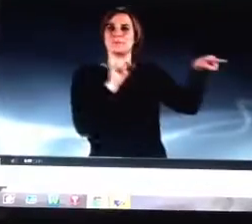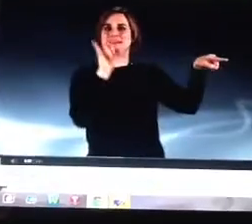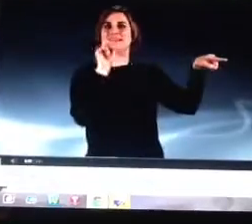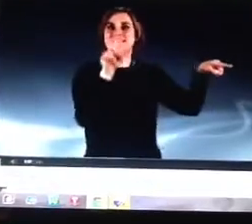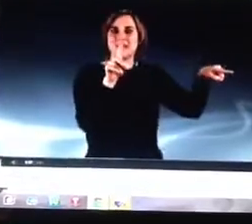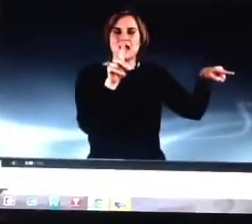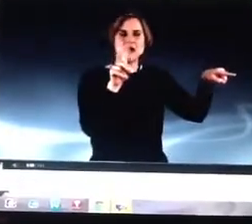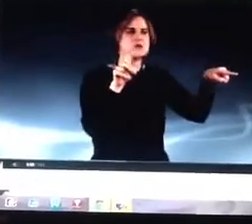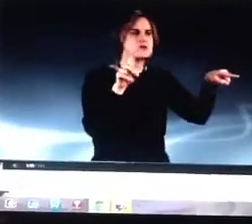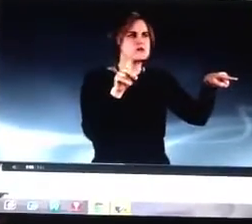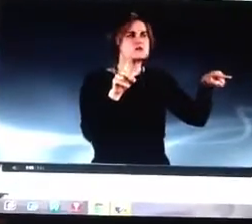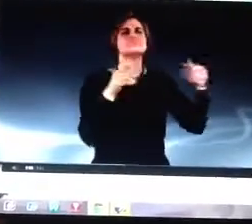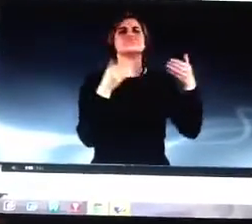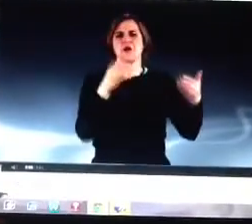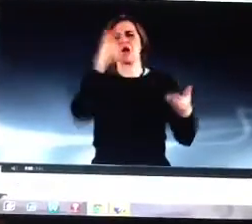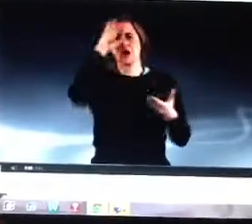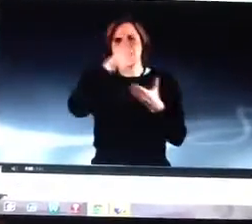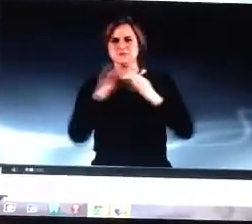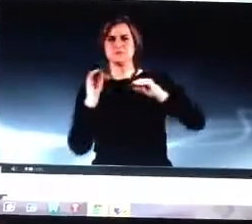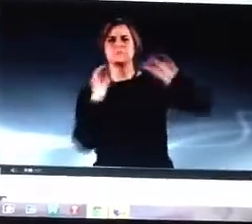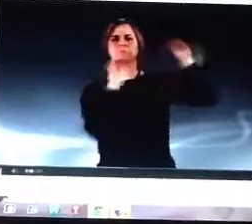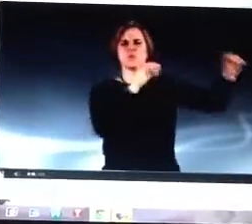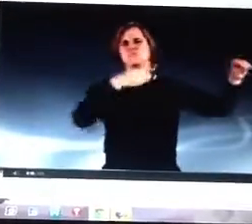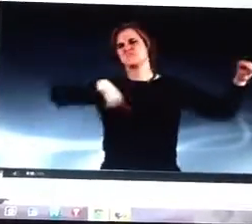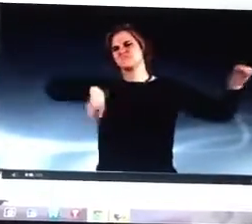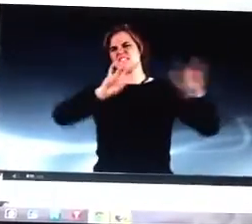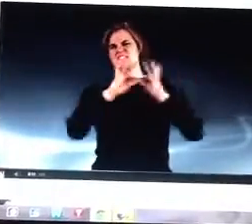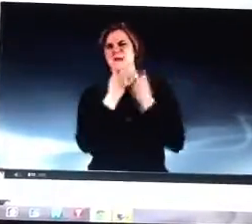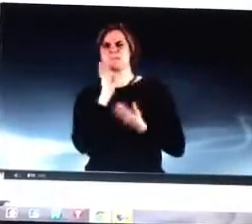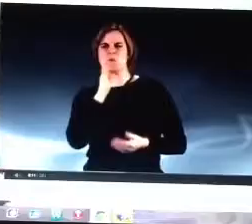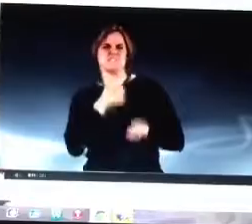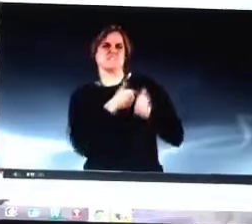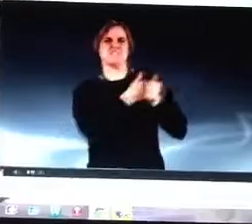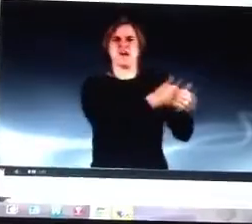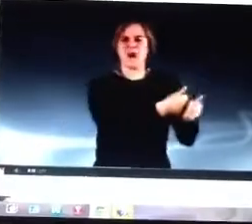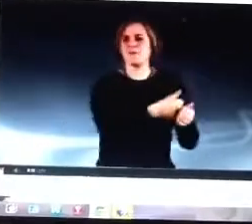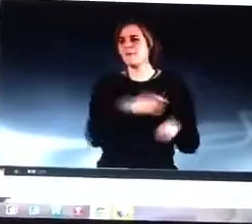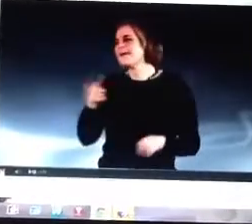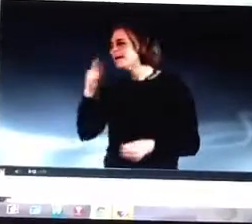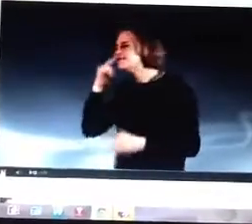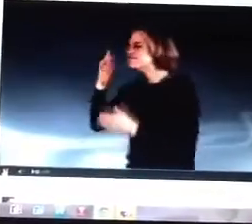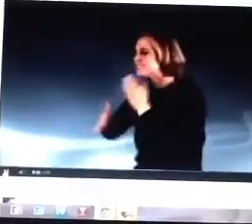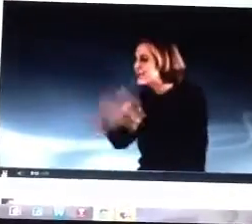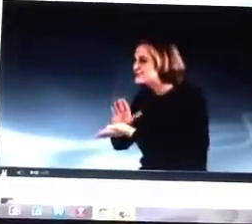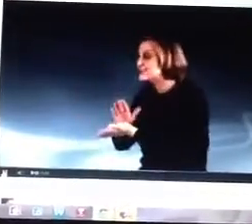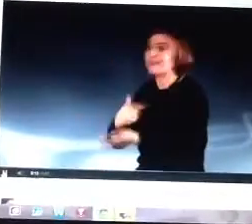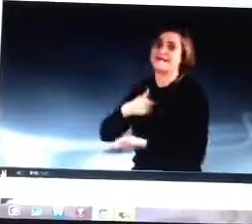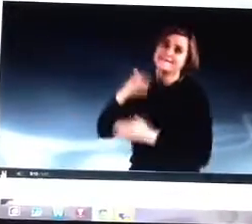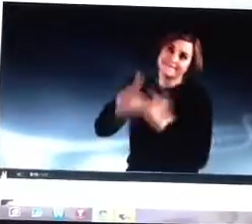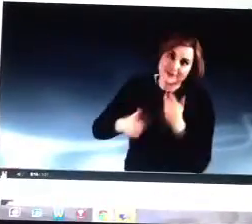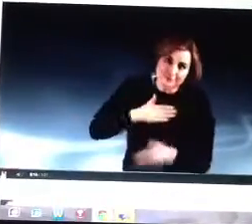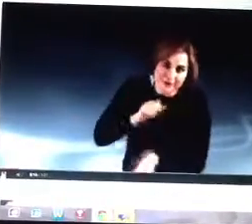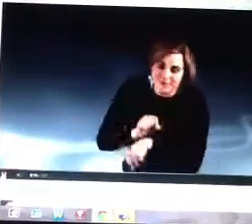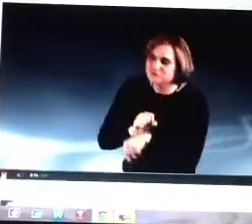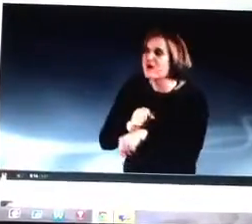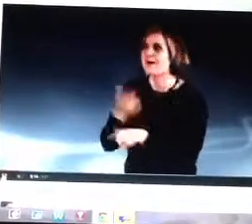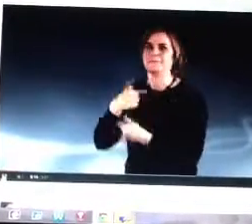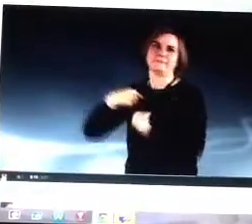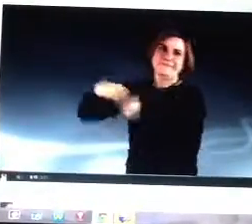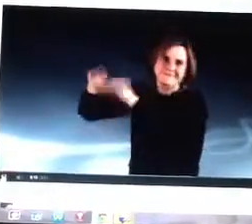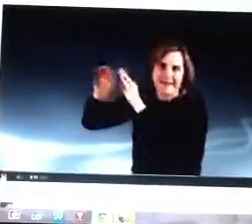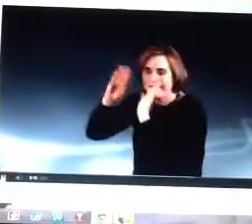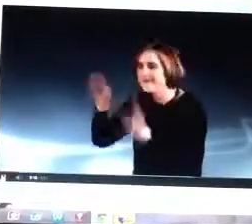In the spring, my husband, he had a new job, so we decided that we were going to move with him to